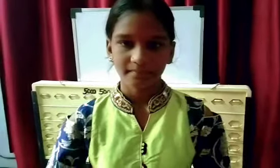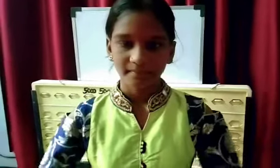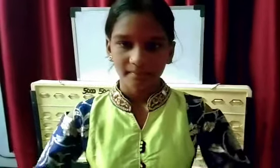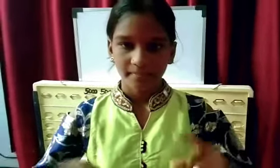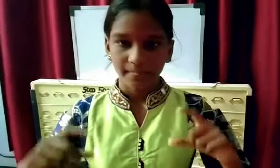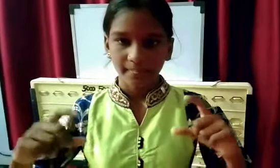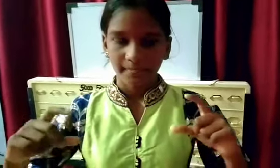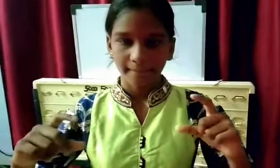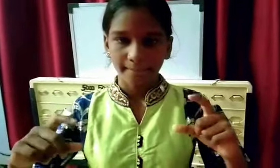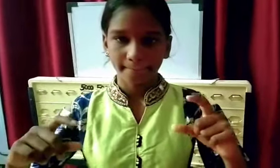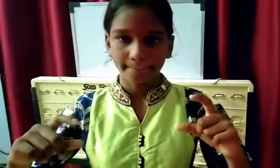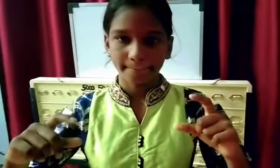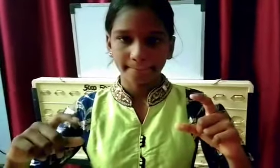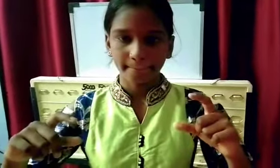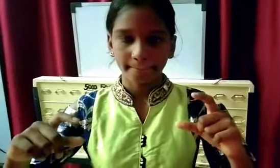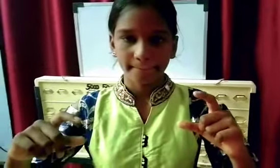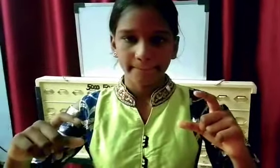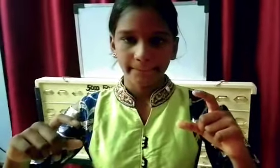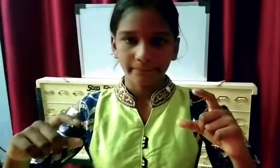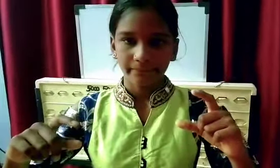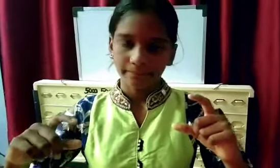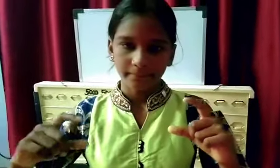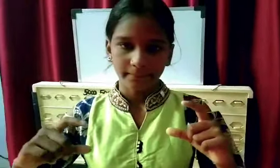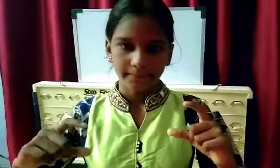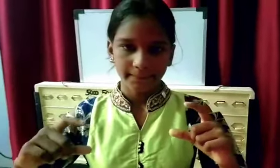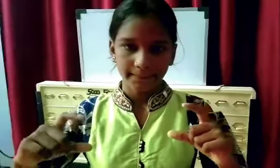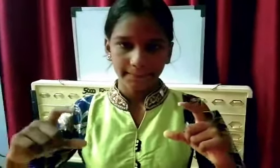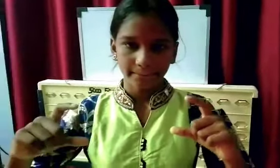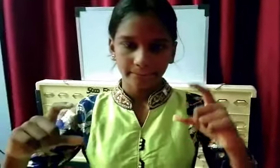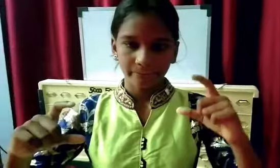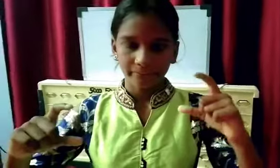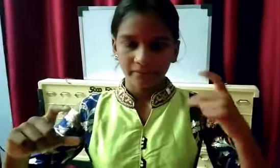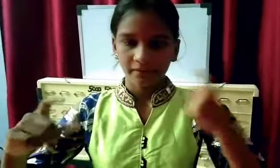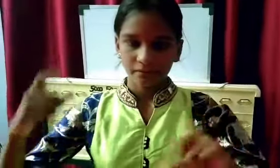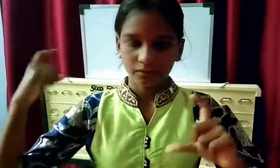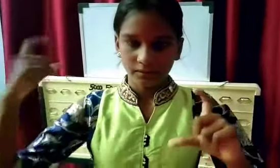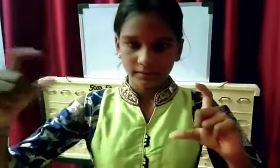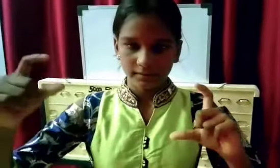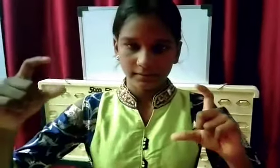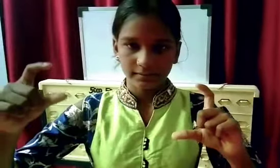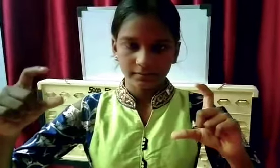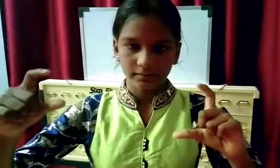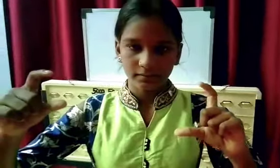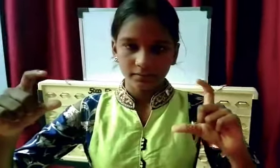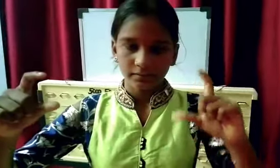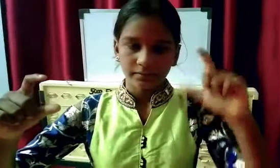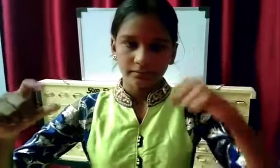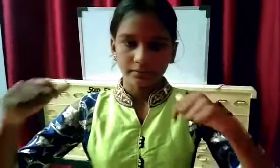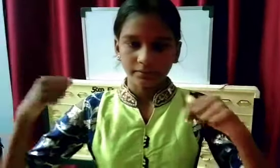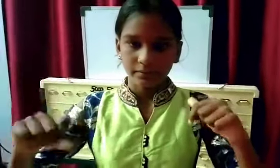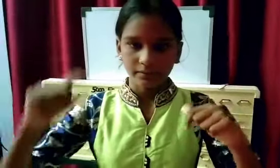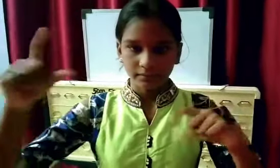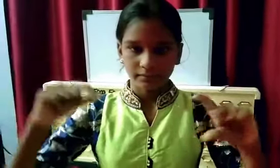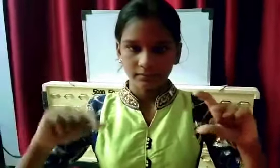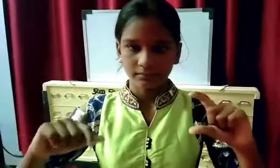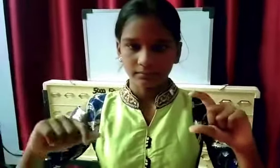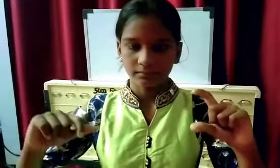Now, second sum, ready, 46, 57, minus